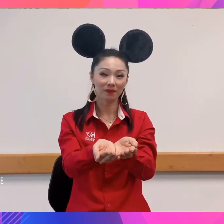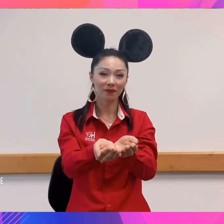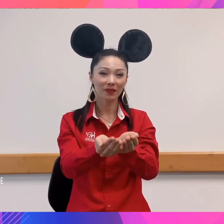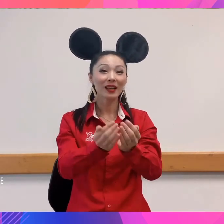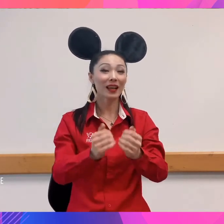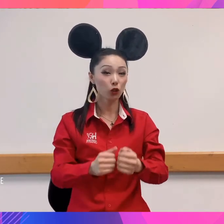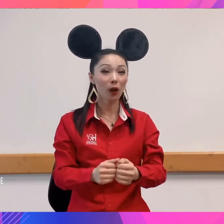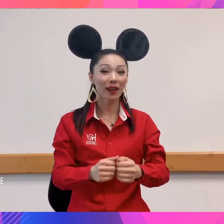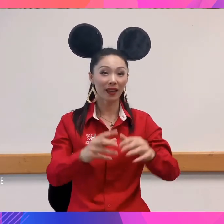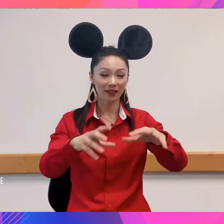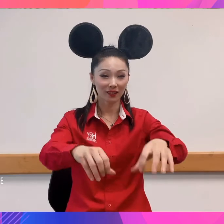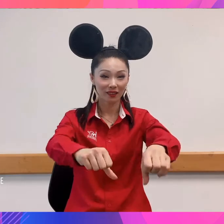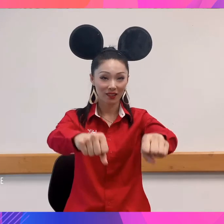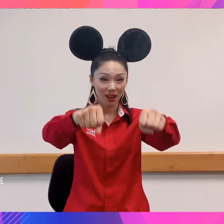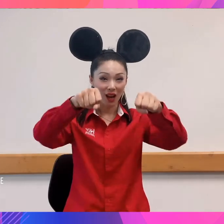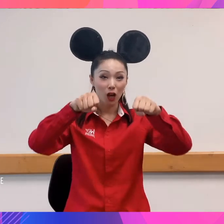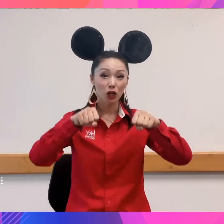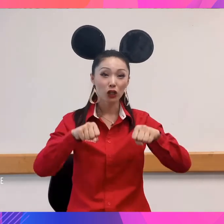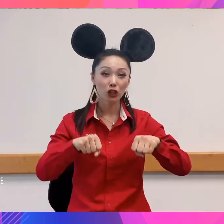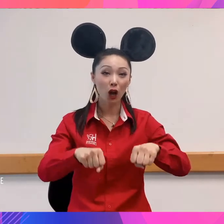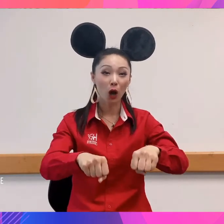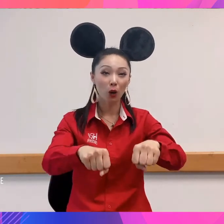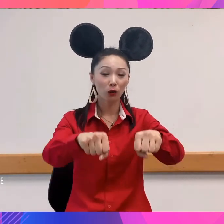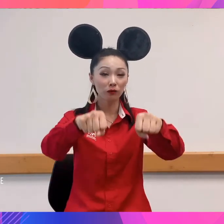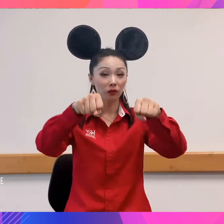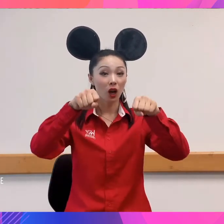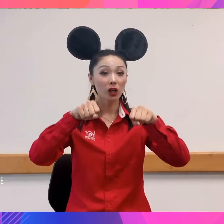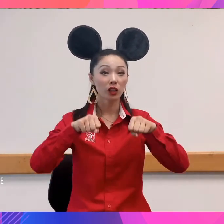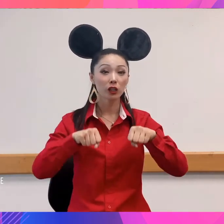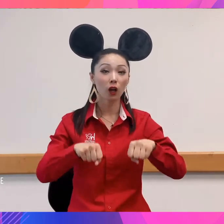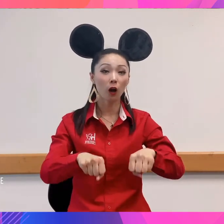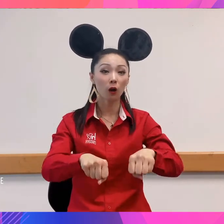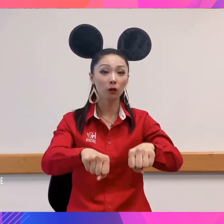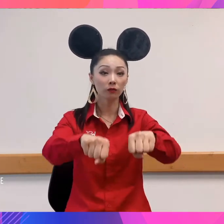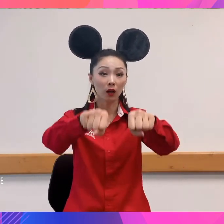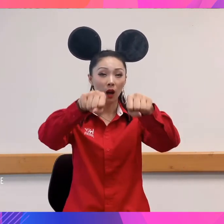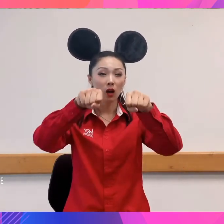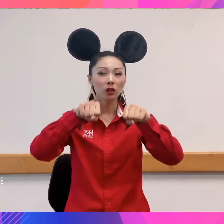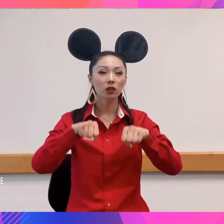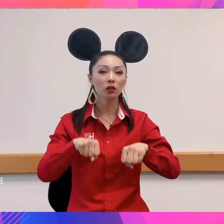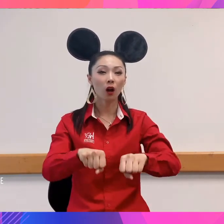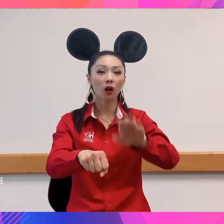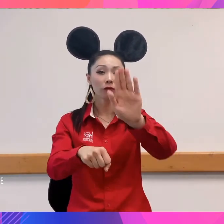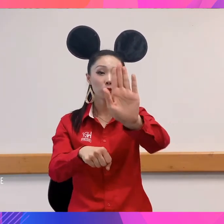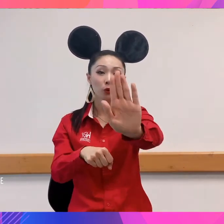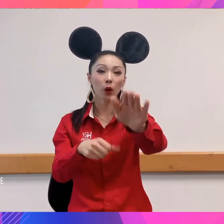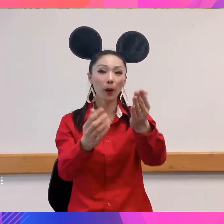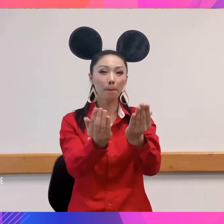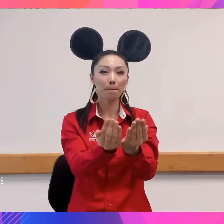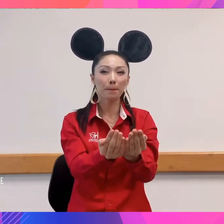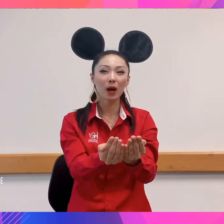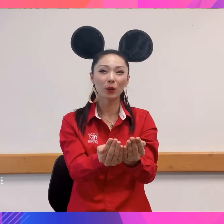Let's try it. Row, row, row your boat.